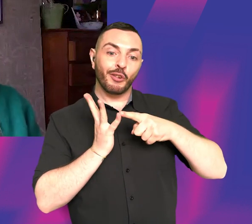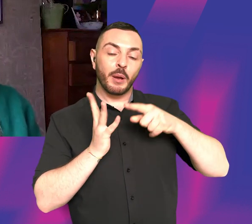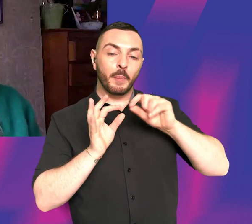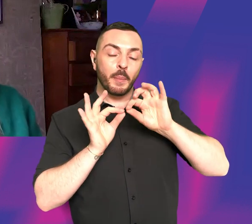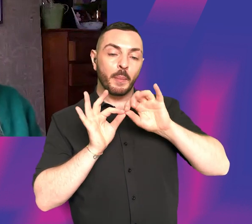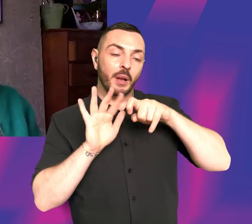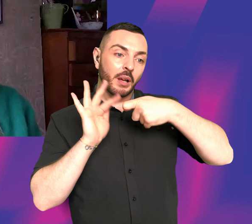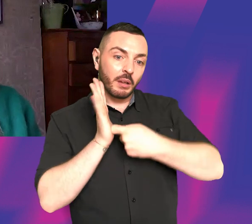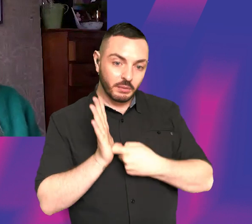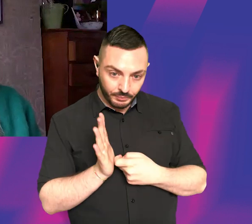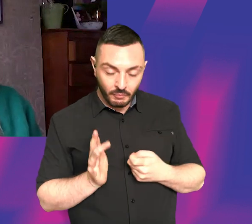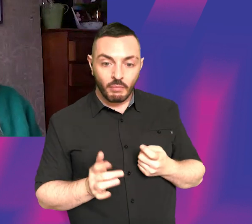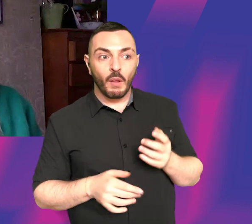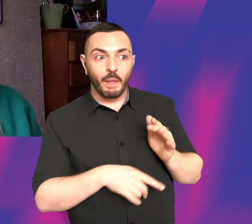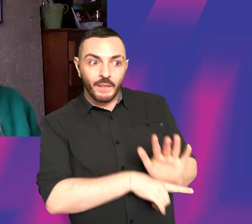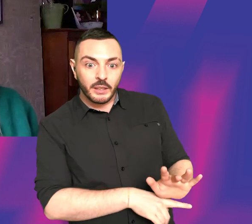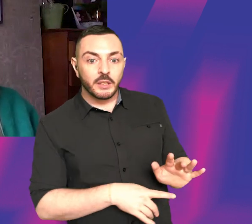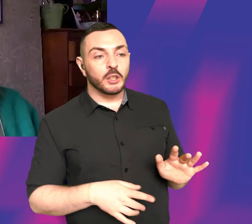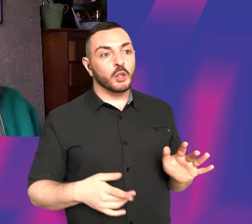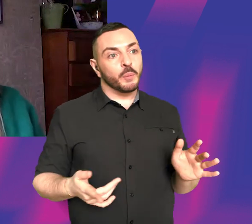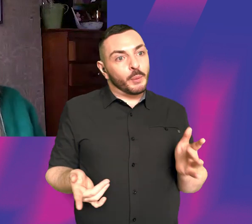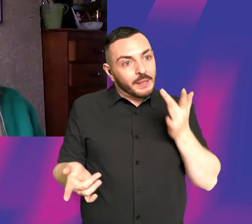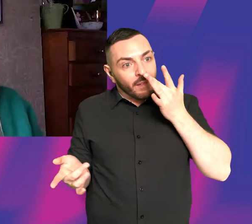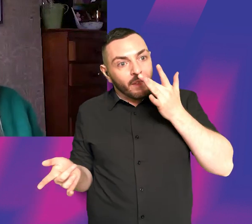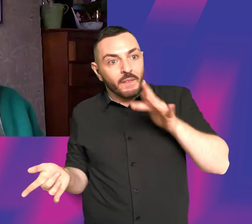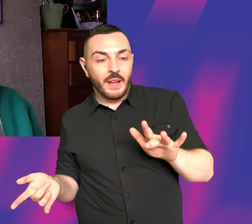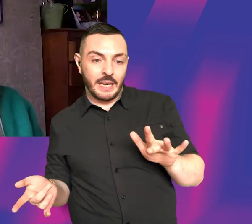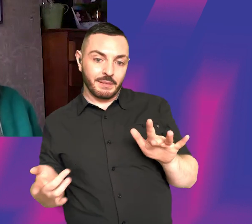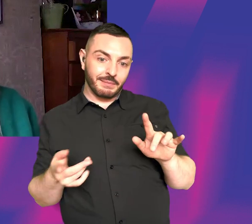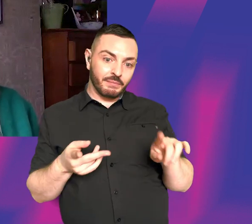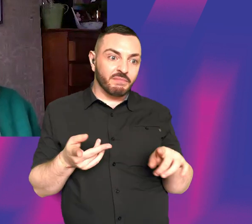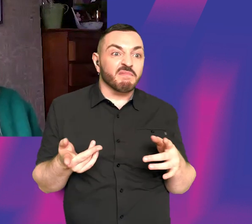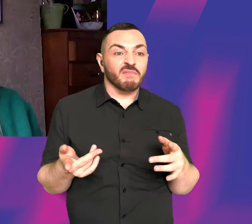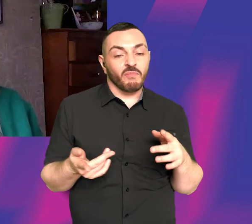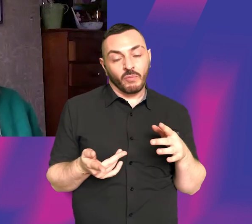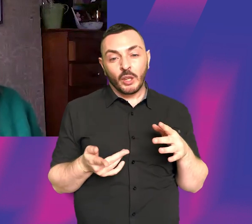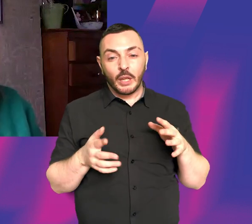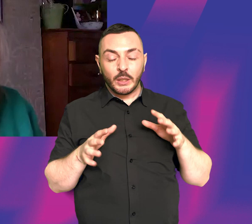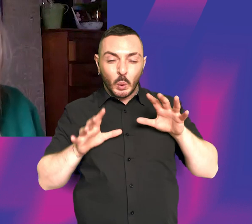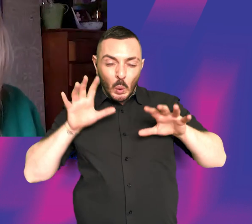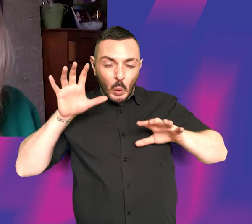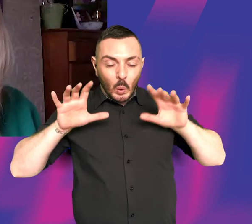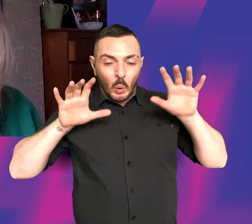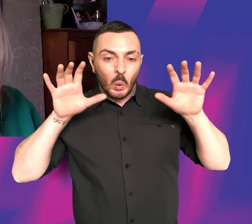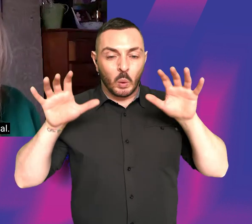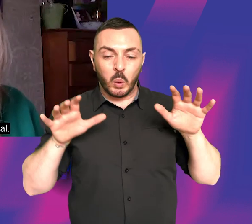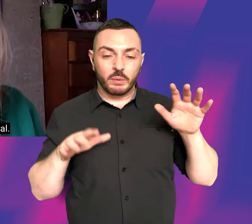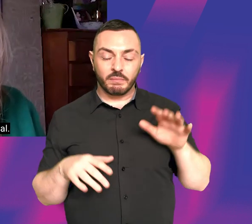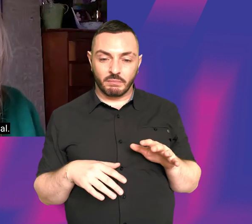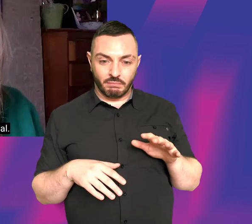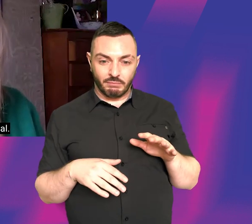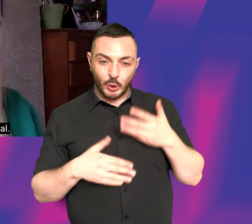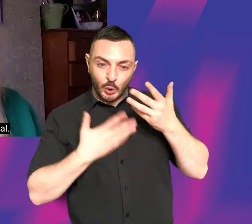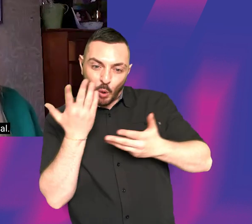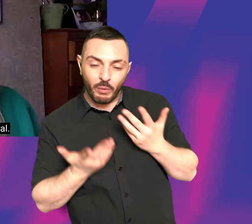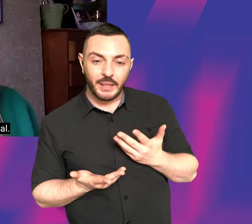development for a while, which was a supernatural film. was like a period ghost story set in the 1950s. It was